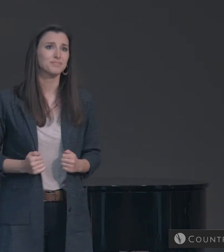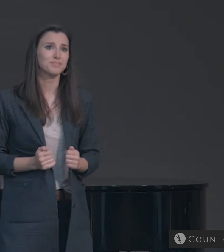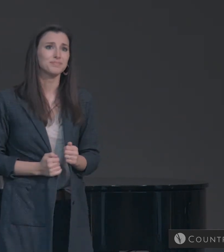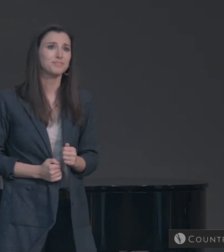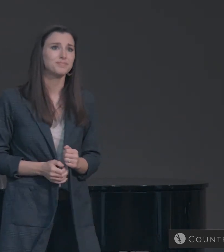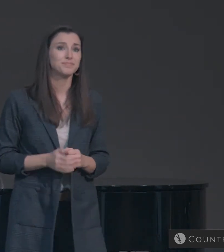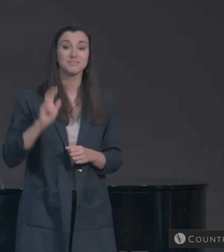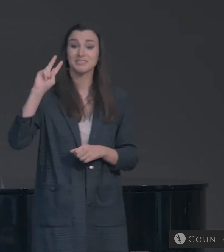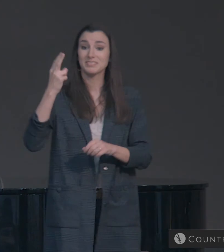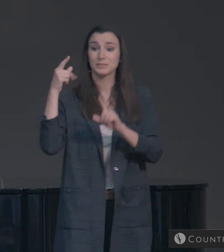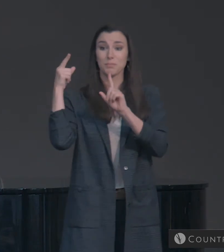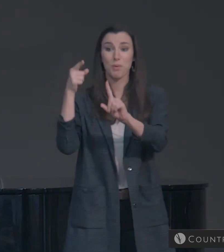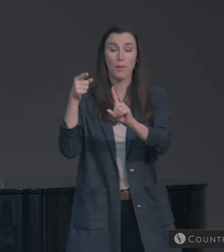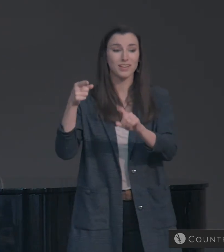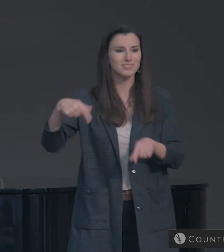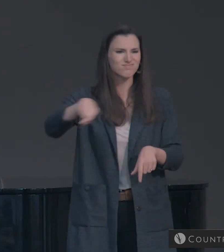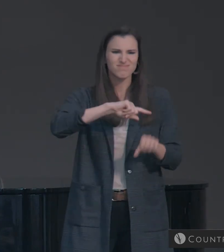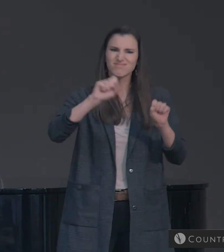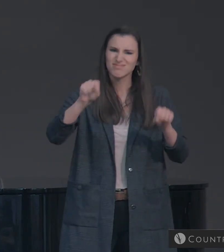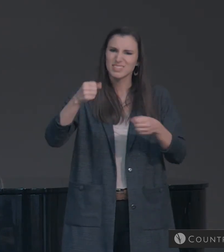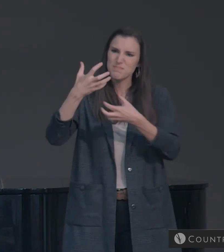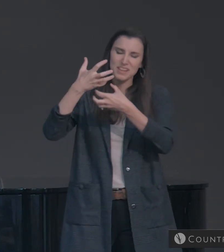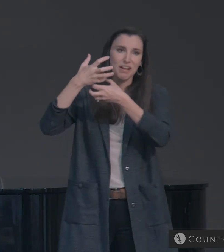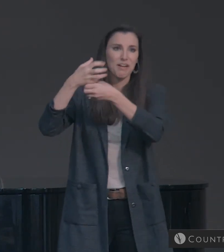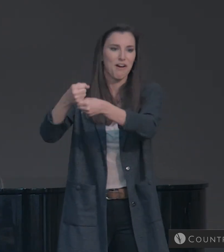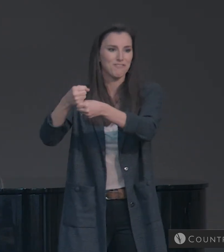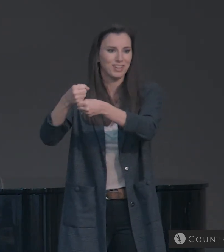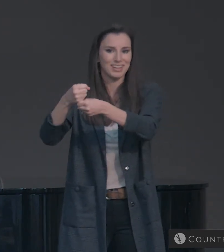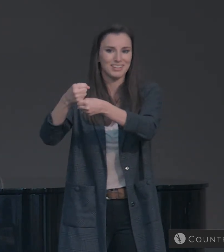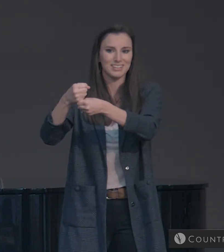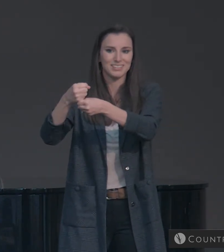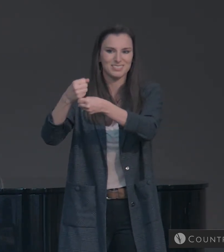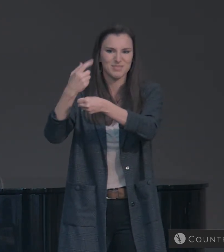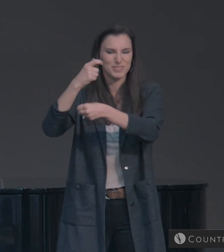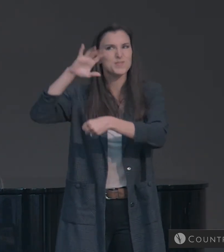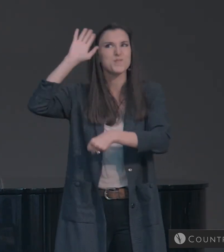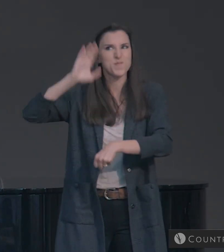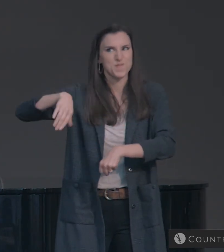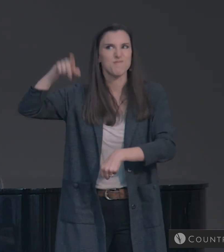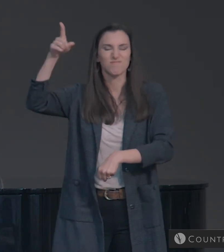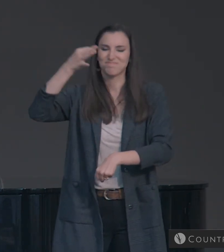Second, we can be confident in Christ's imminent return.